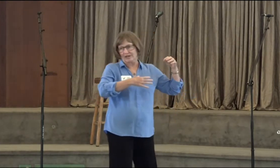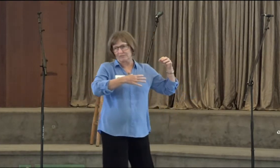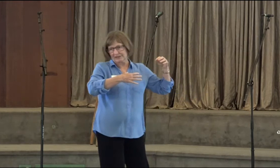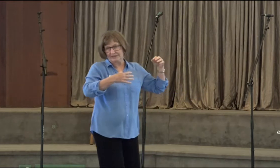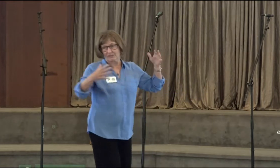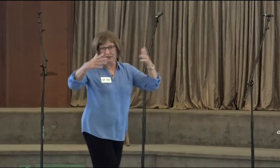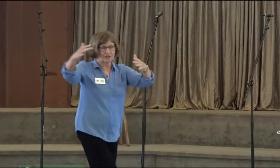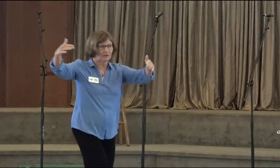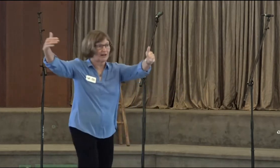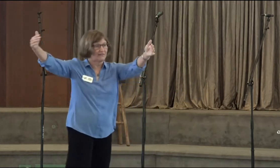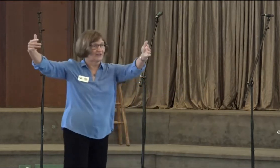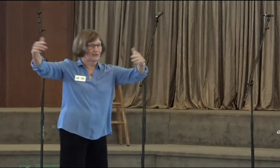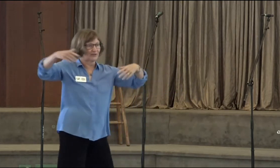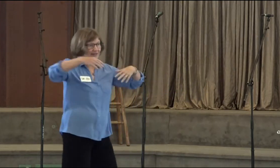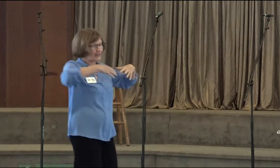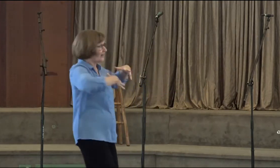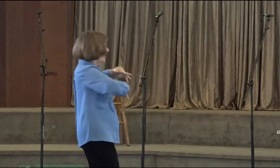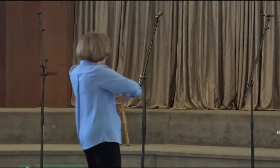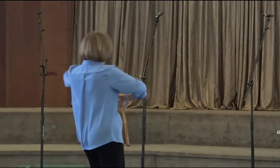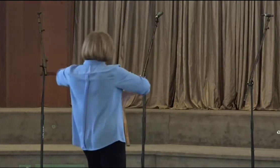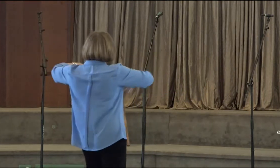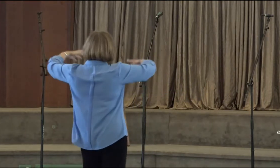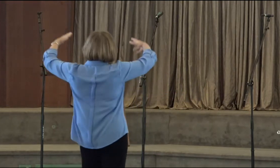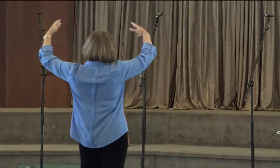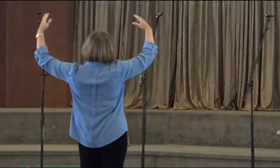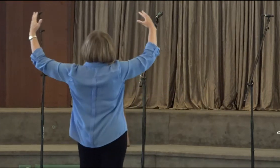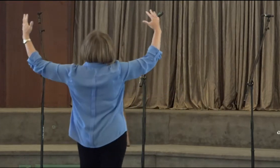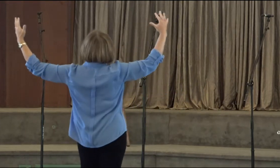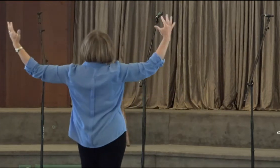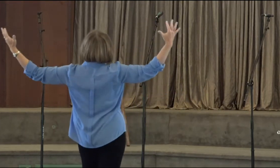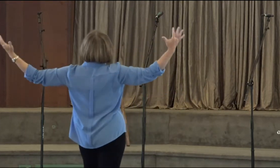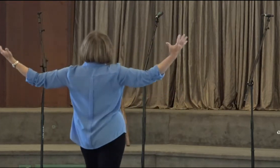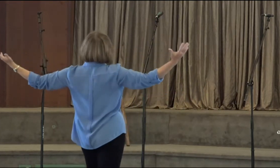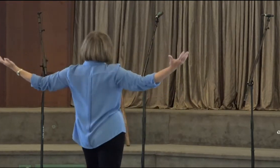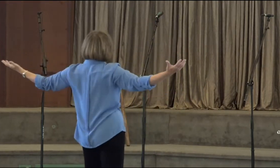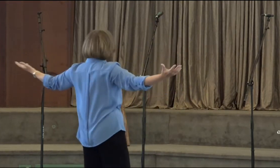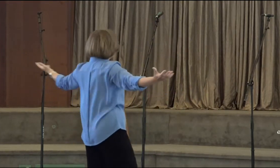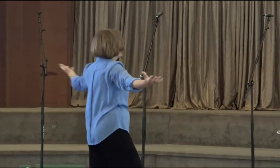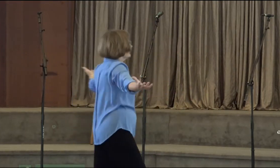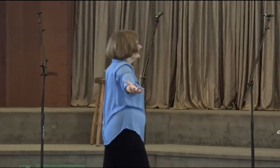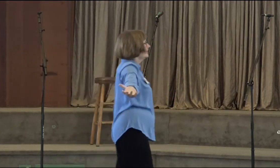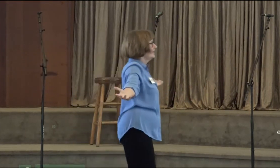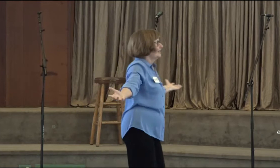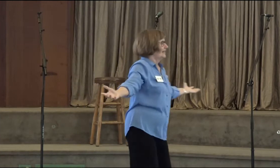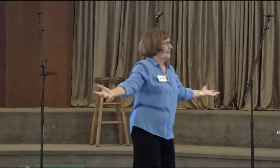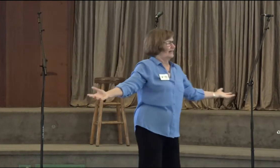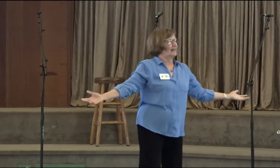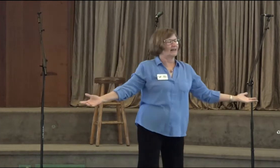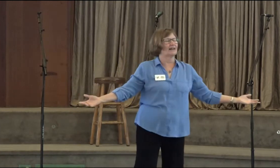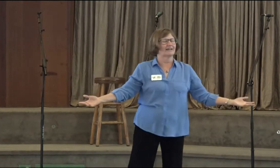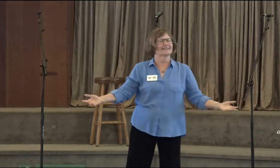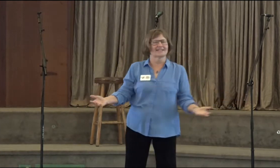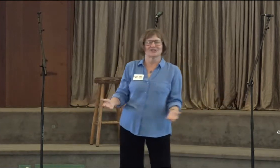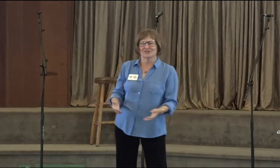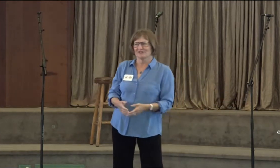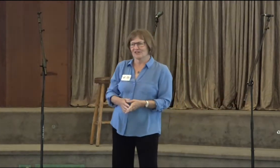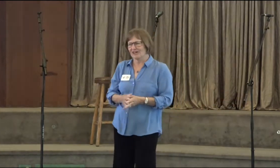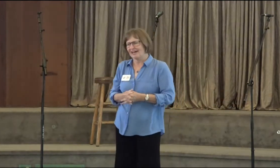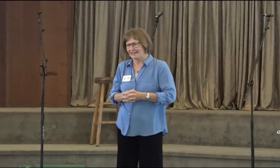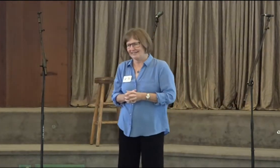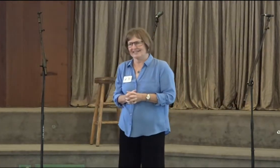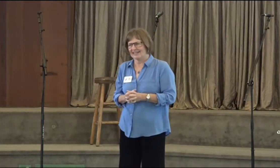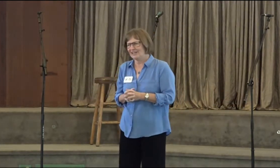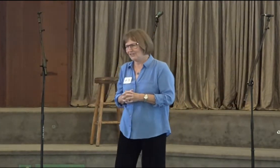choir was singing, the praise team, oh my gosh, the energy, you can't believe, well you're out there who are out there, the energy just filling,